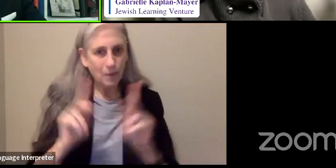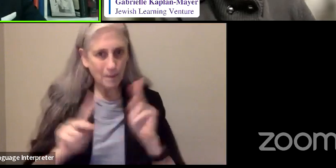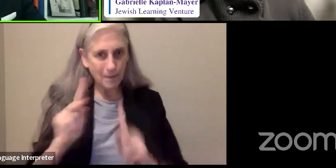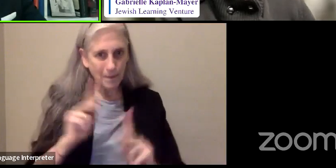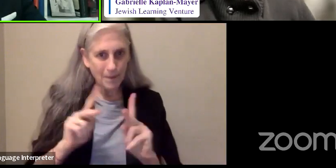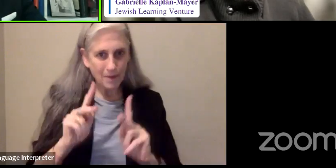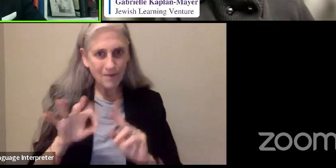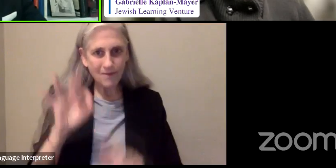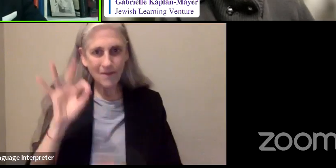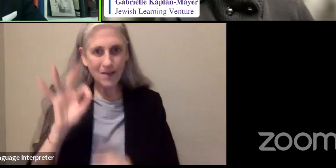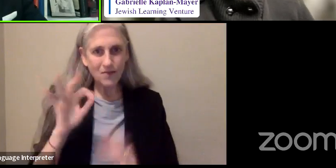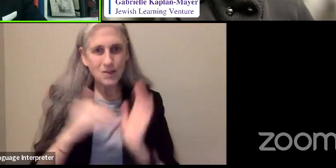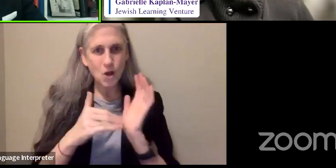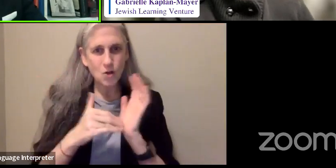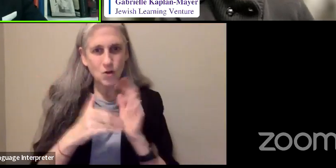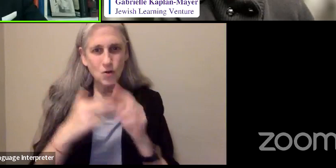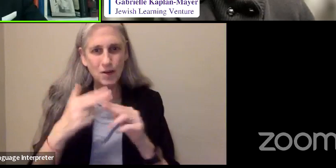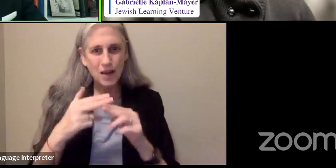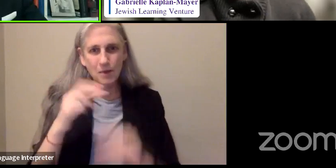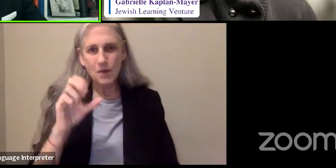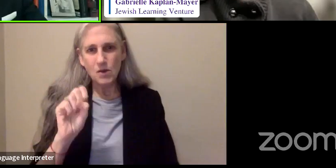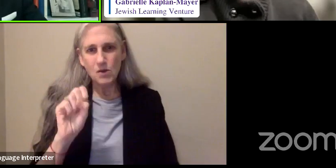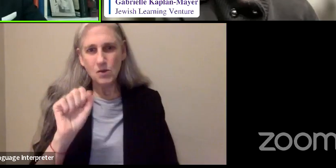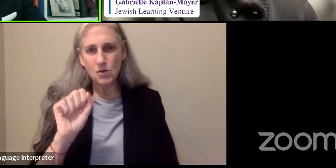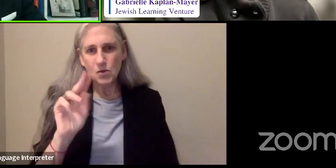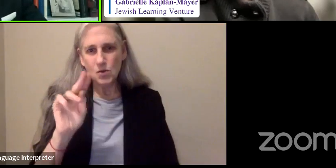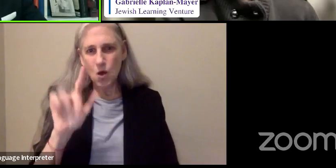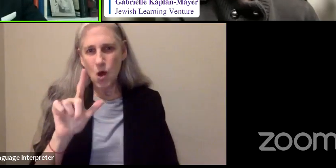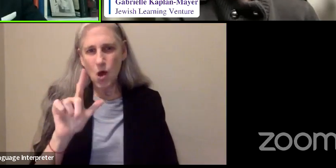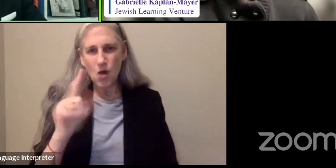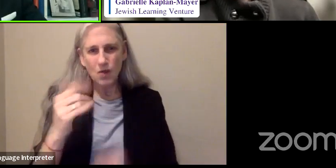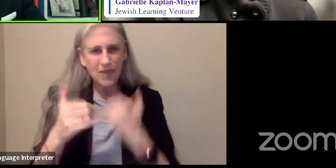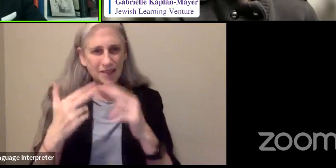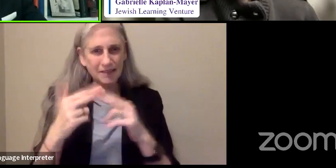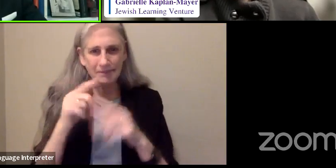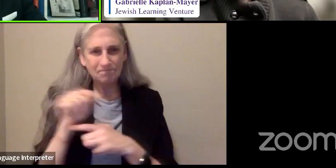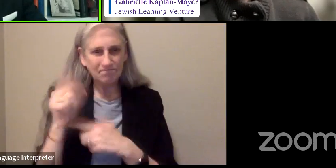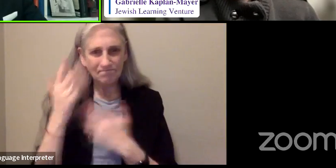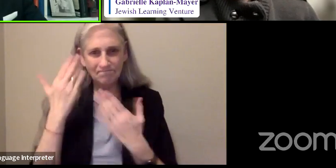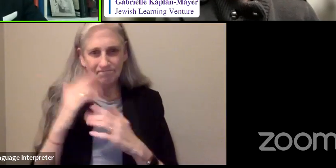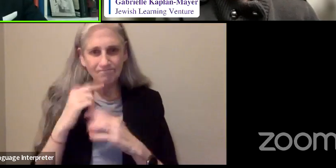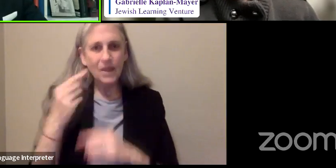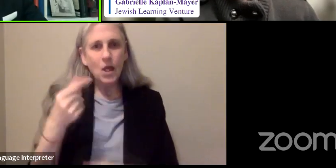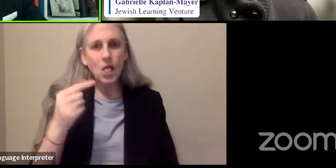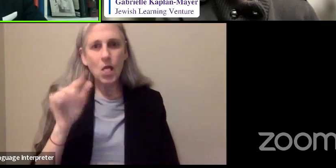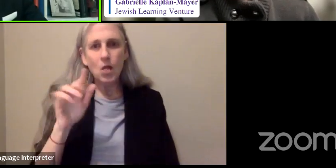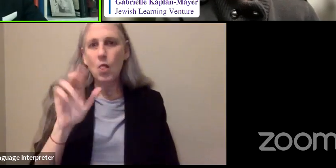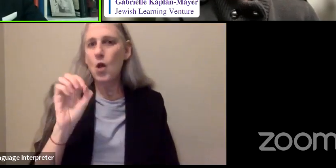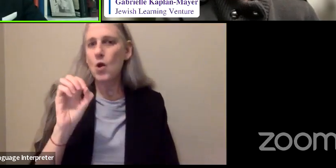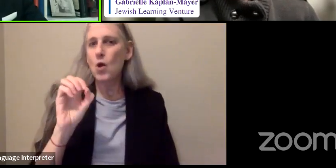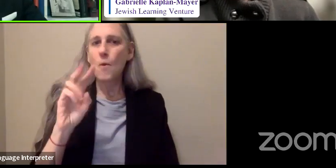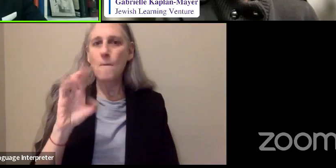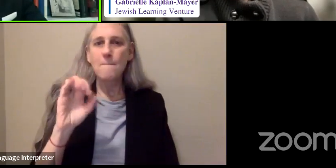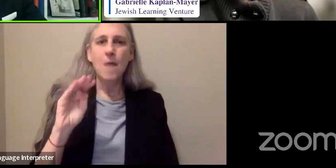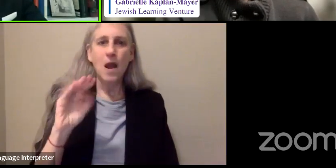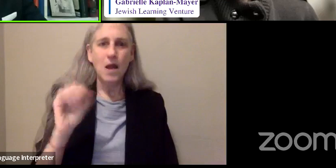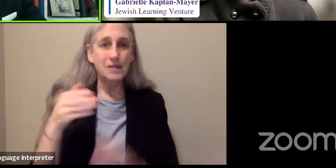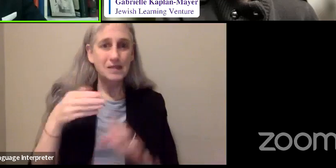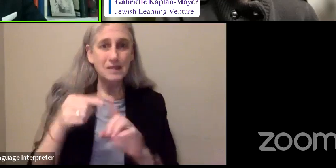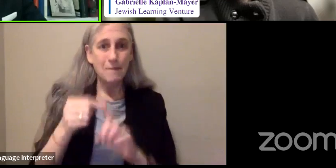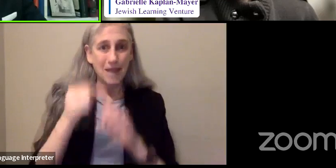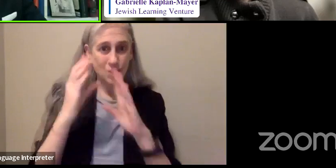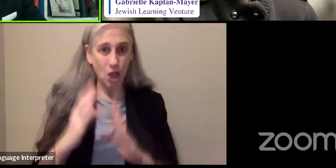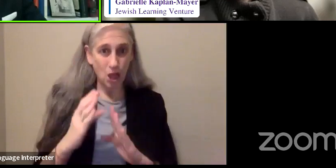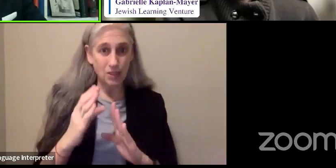Saul Sugar, who was a glaucoma specialist in Detroit. There were three in the country, one in Boston,